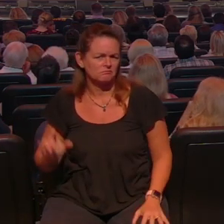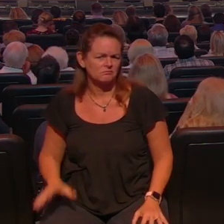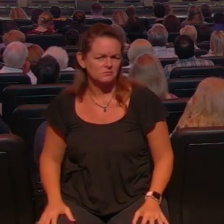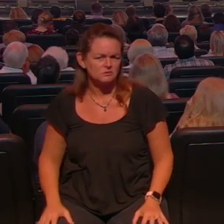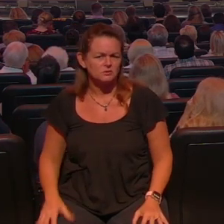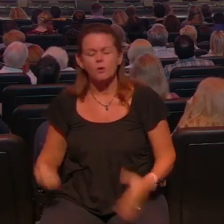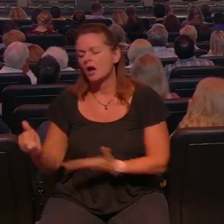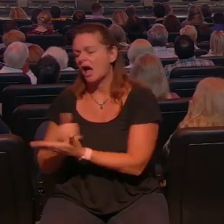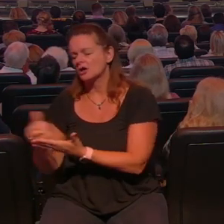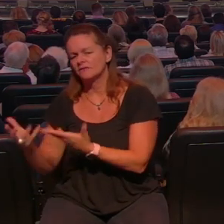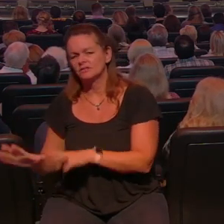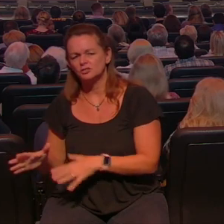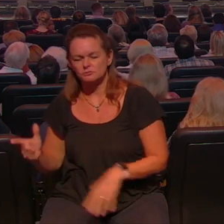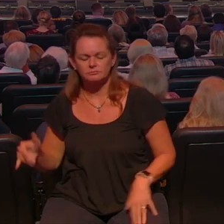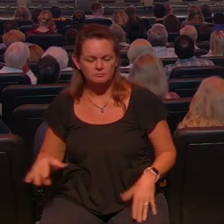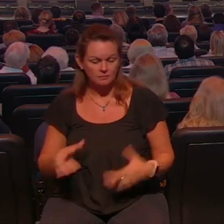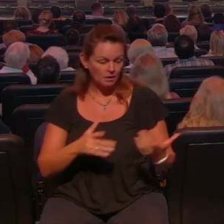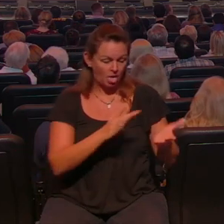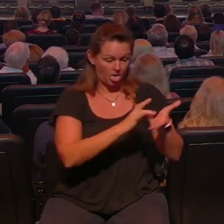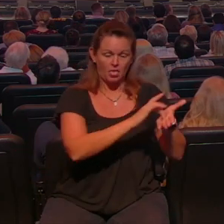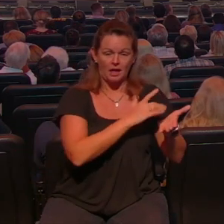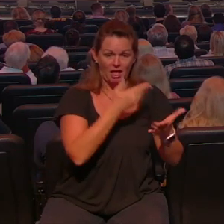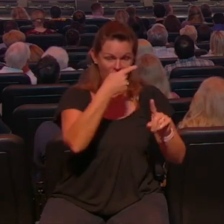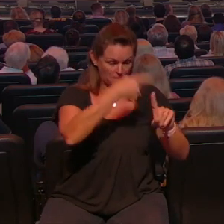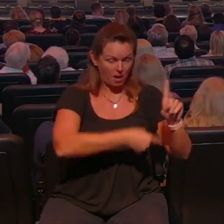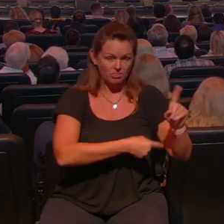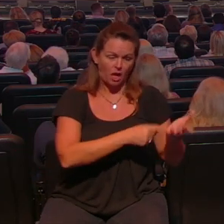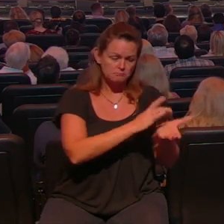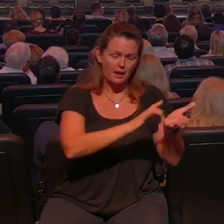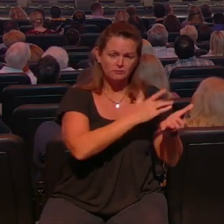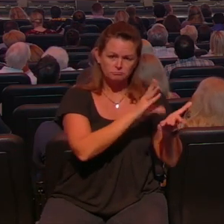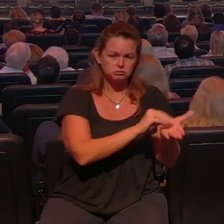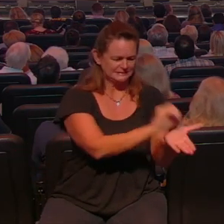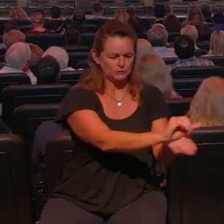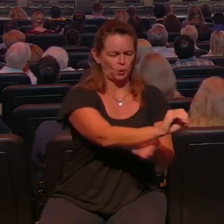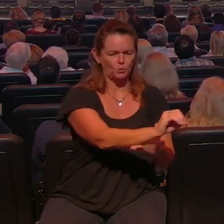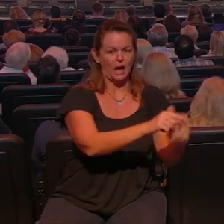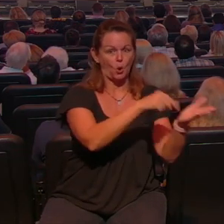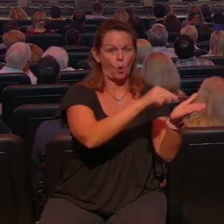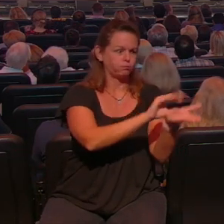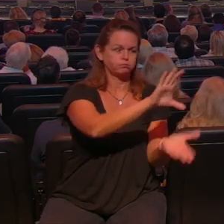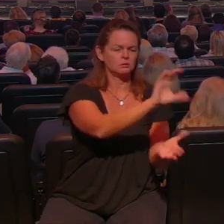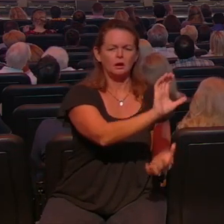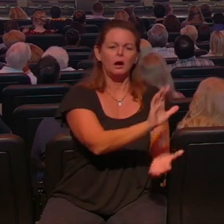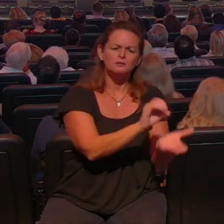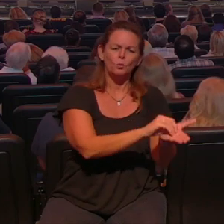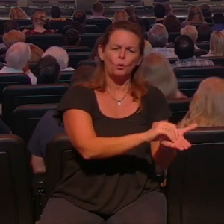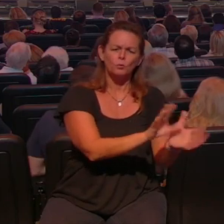and then I pay for it at the end of the month we don't have any you know credit card debt or anything like that um but we went into the little place little gas station to